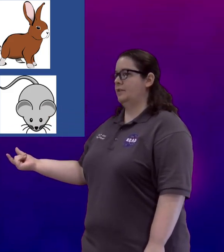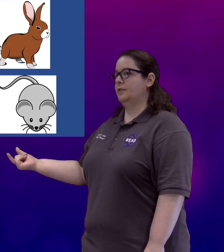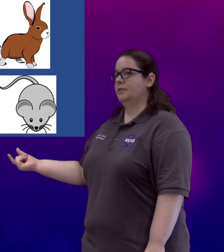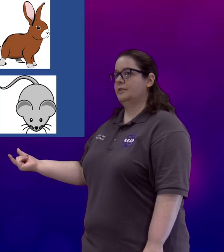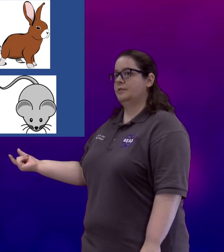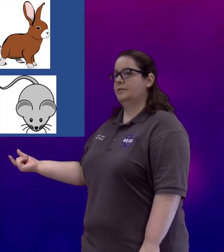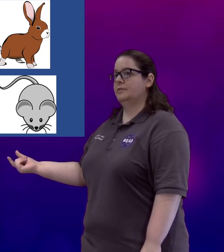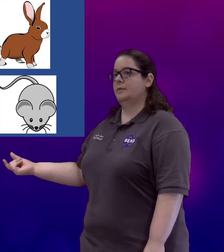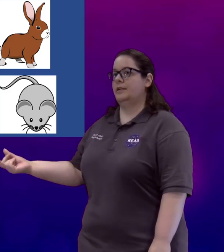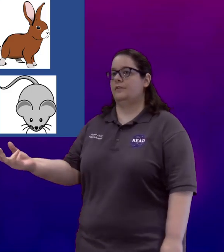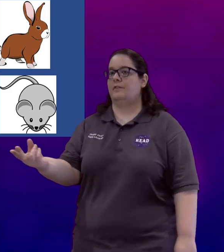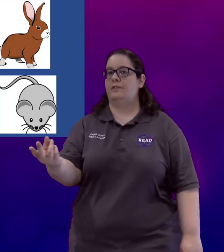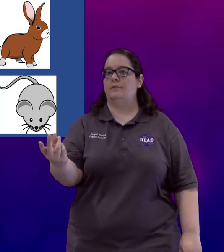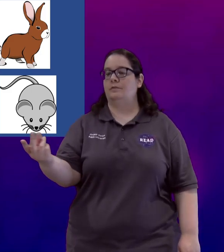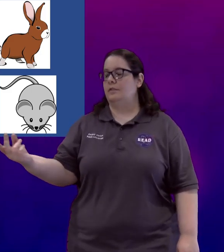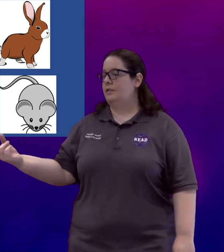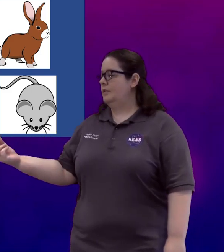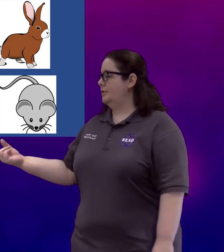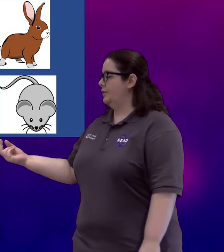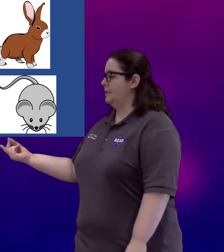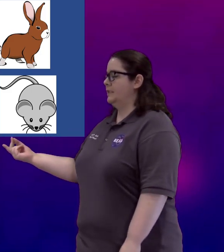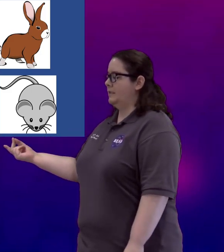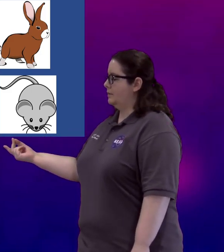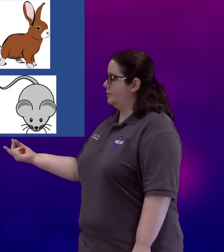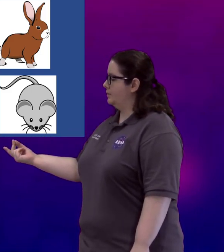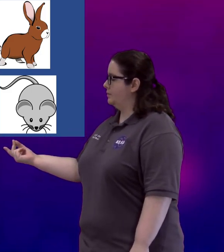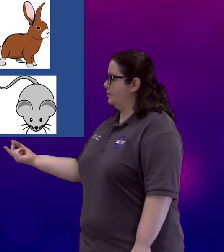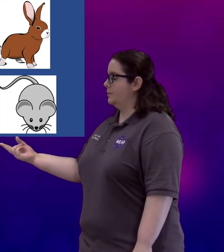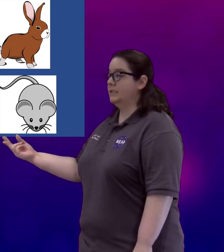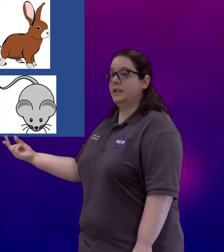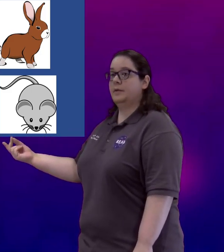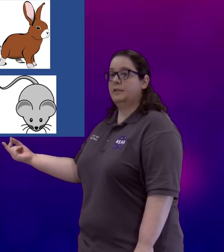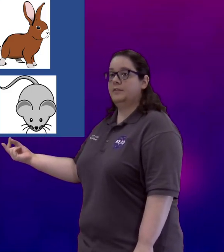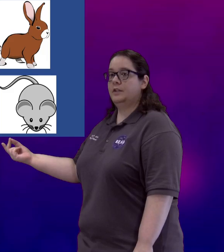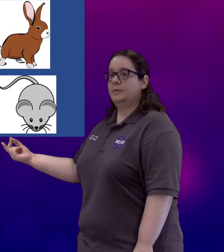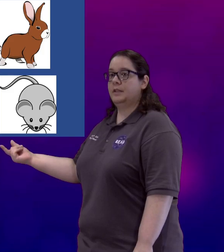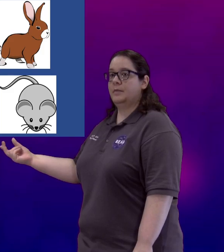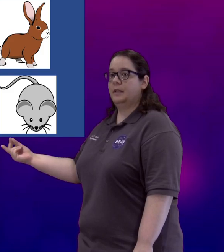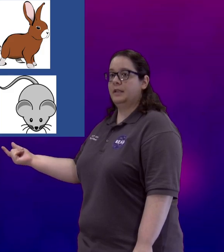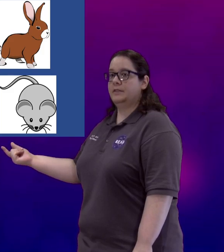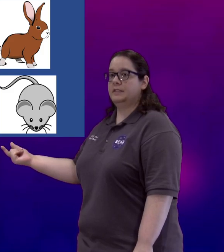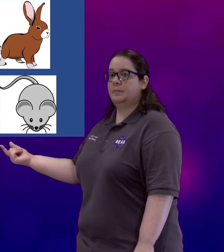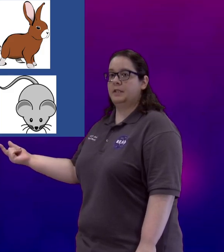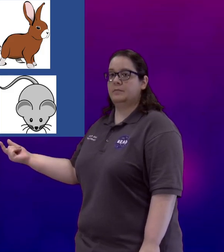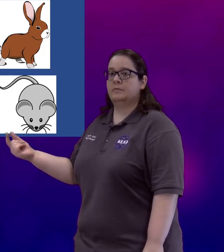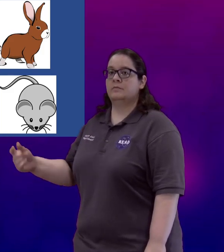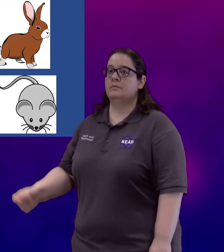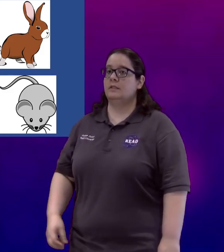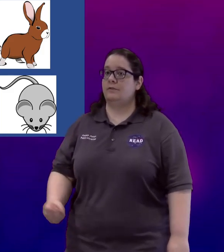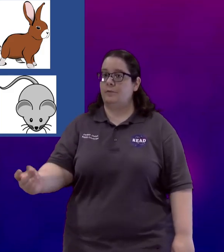right in front of you. So you can see I'm just taking my middle finger and my thumb and kind of snapping them. Some of you